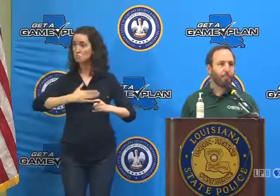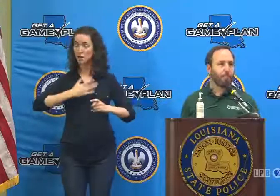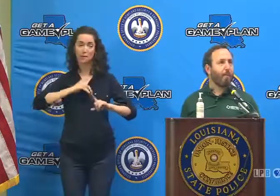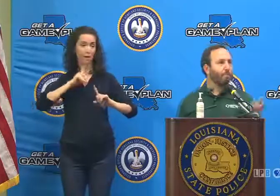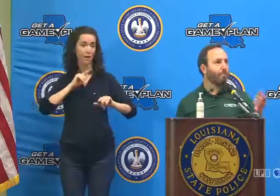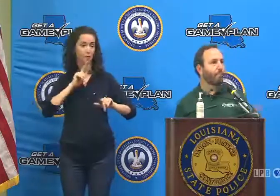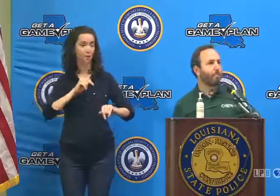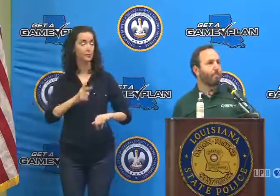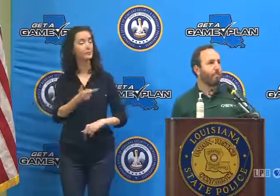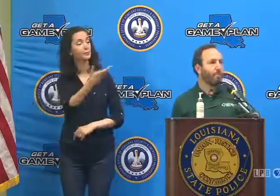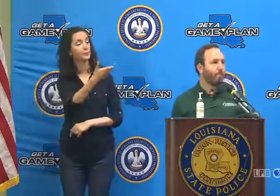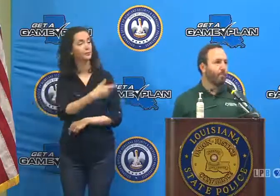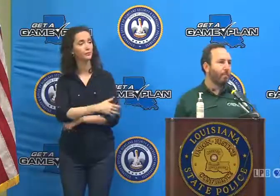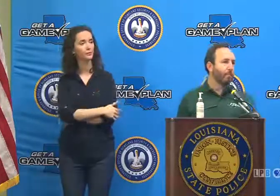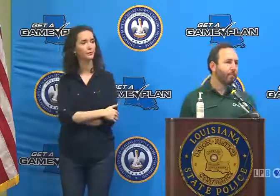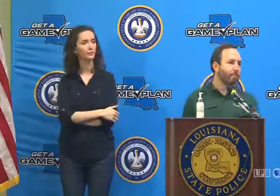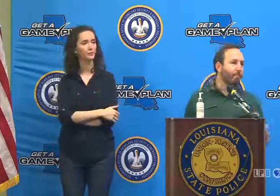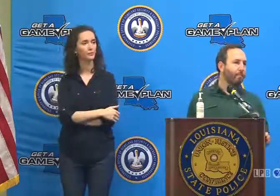Yeah.